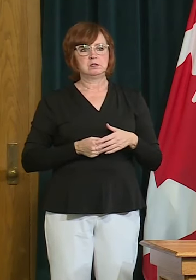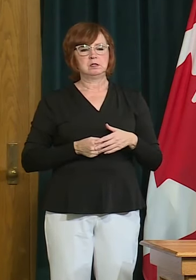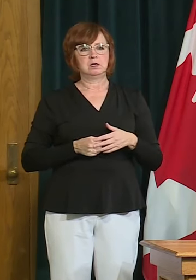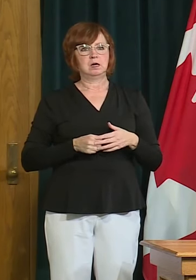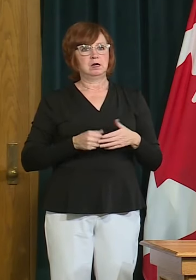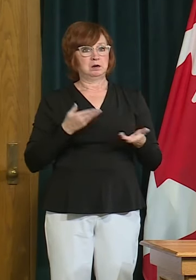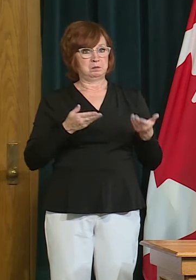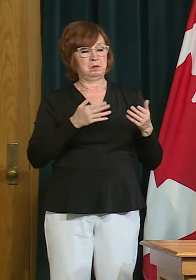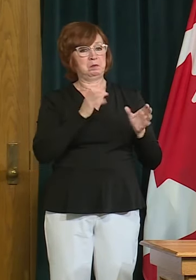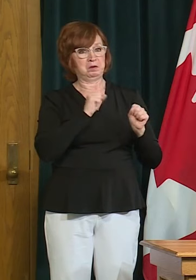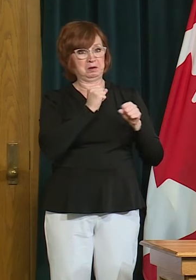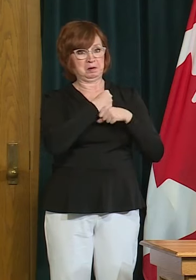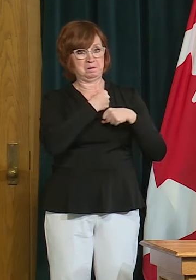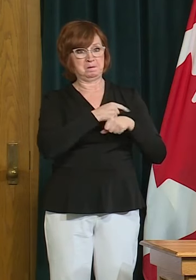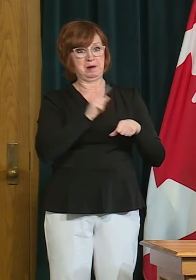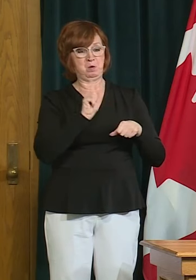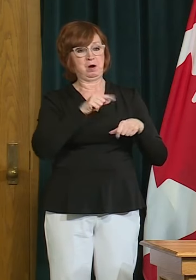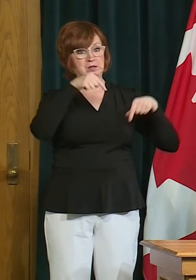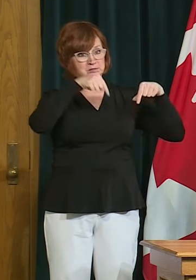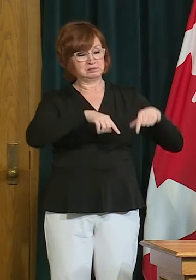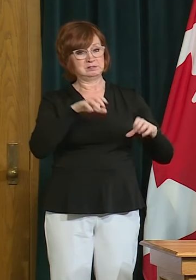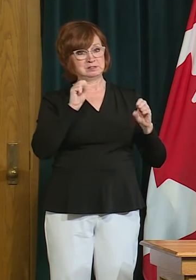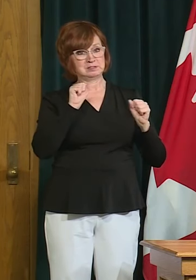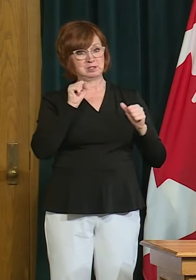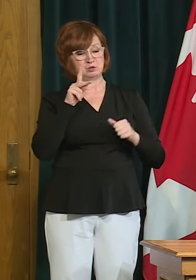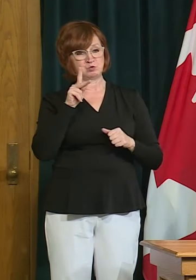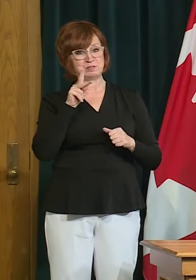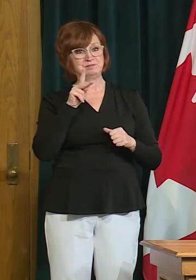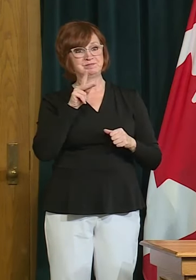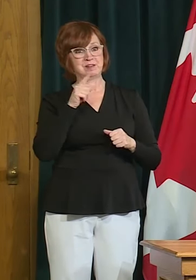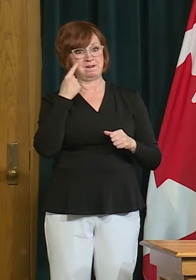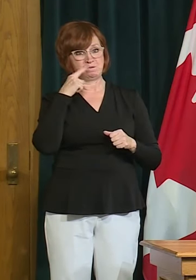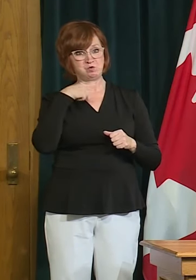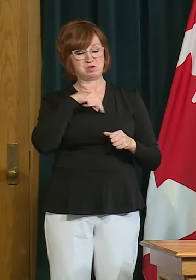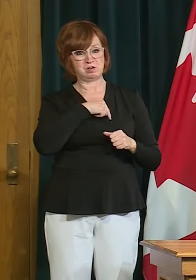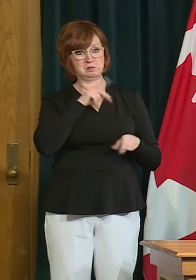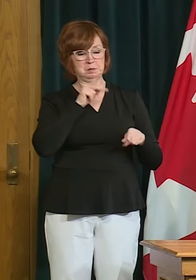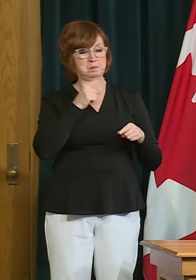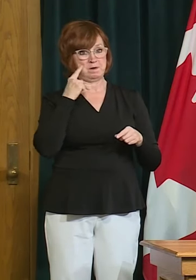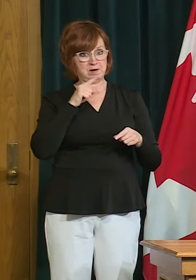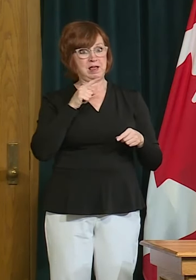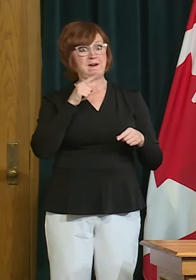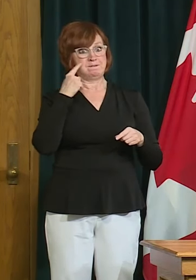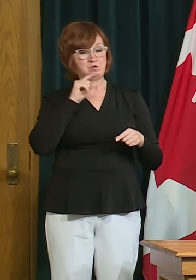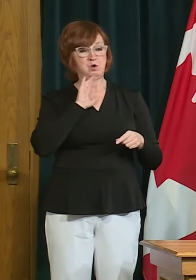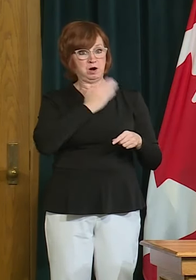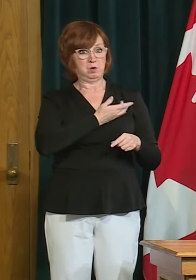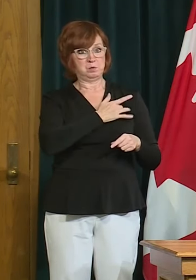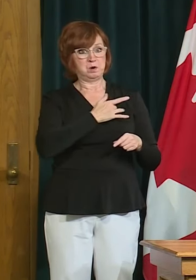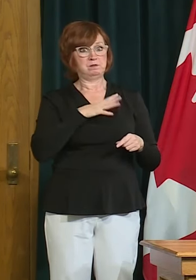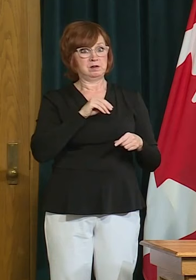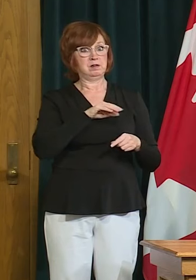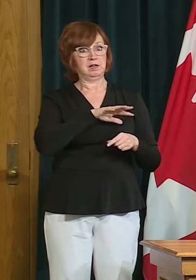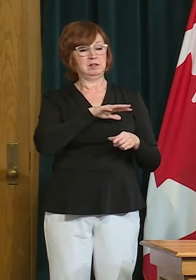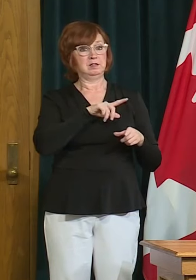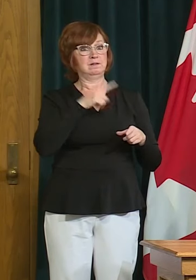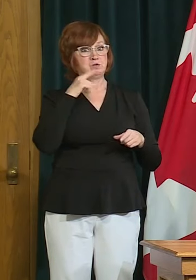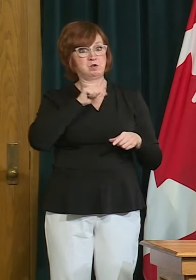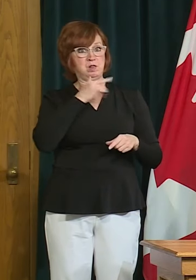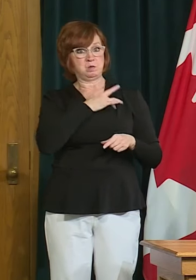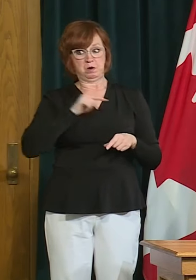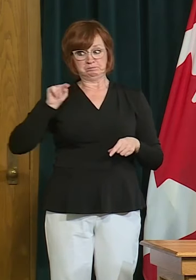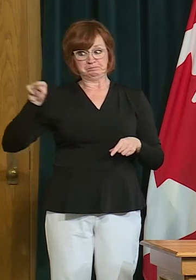here in saskatchewan for the residents of this province as well as as well other canadians and i i would i would take this opportunity to